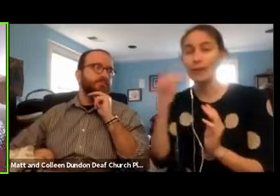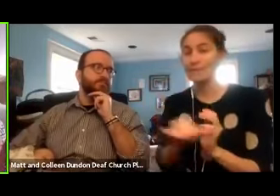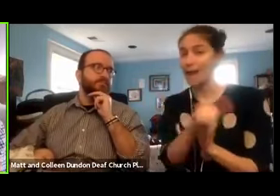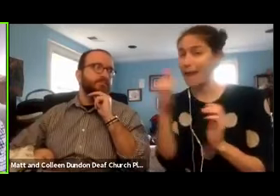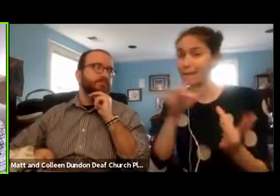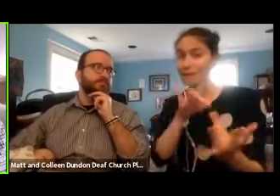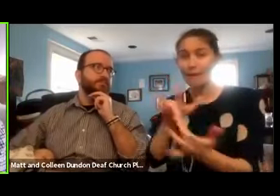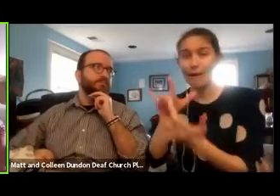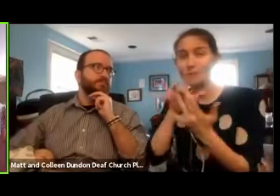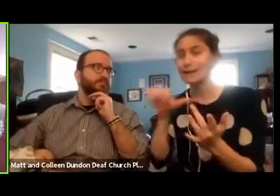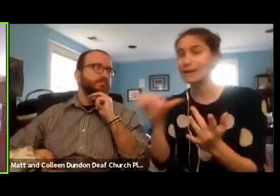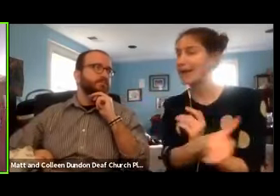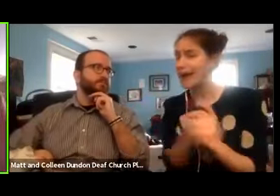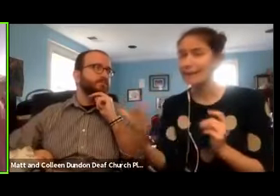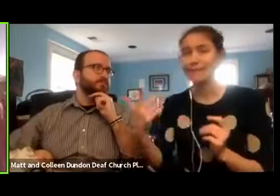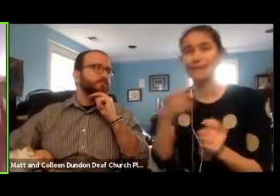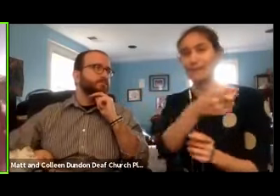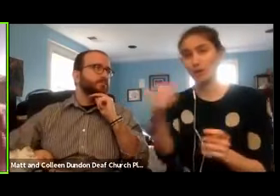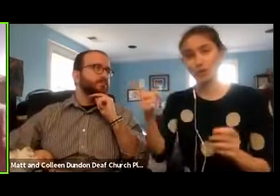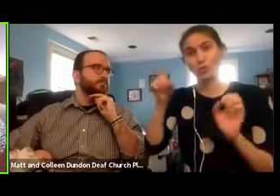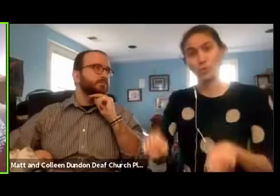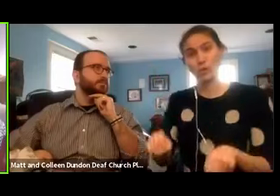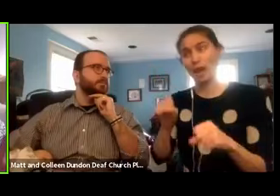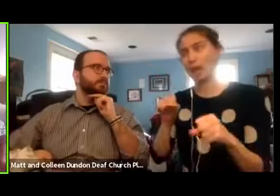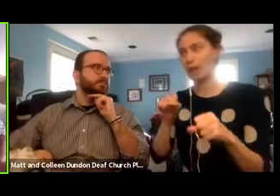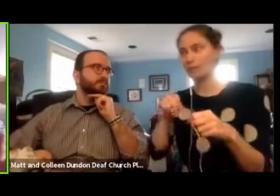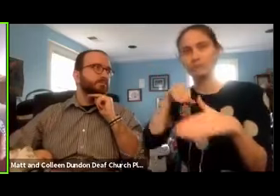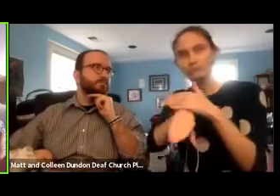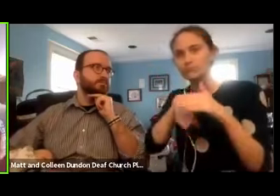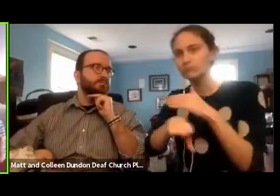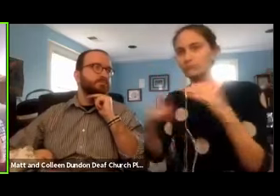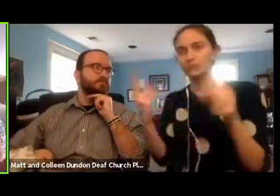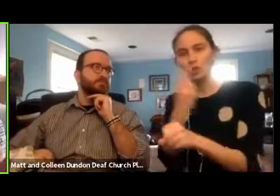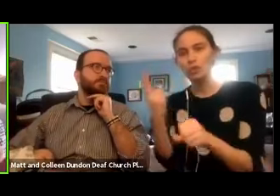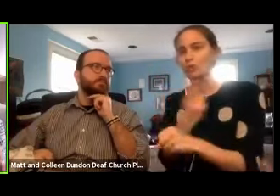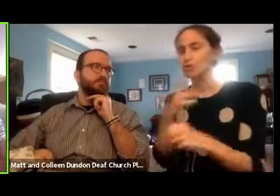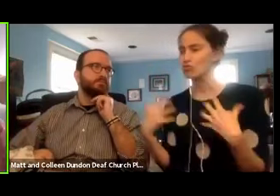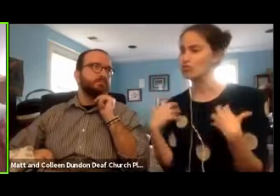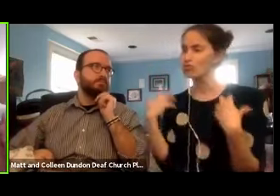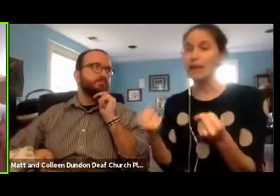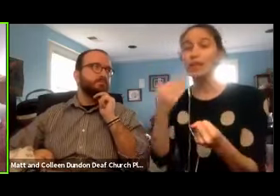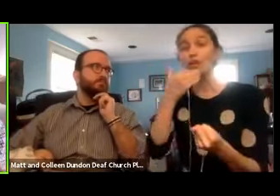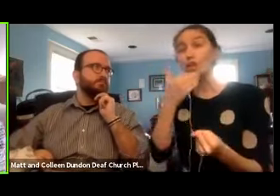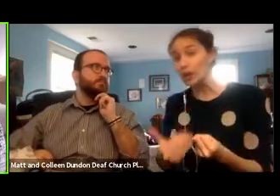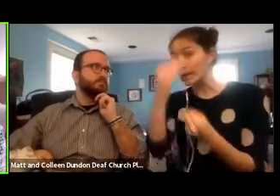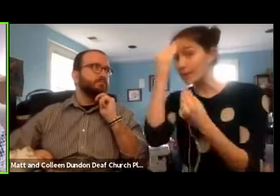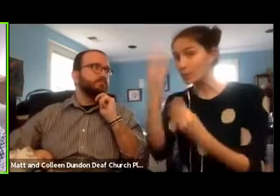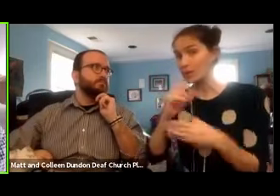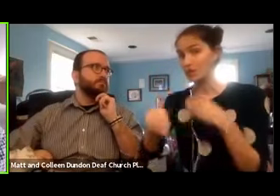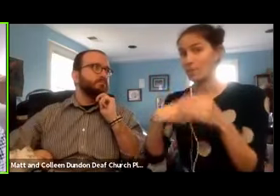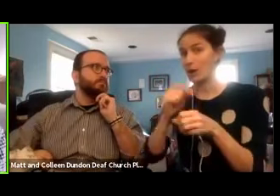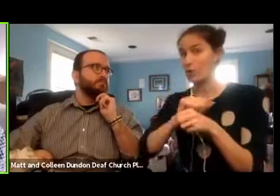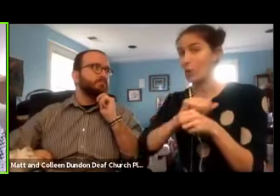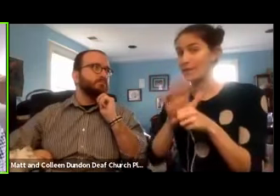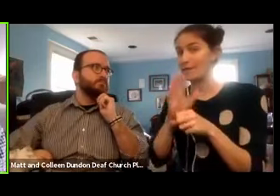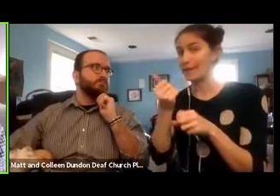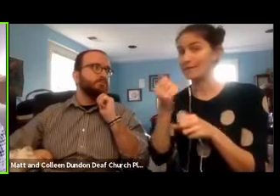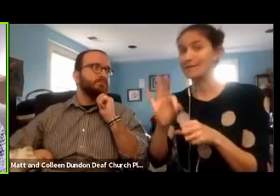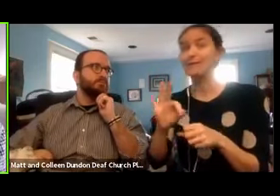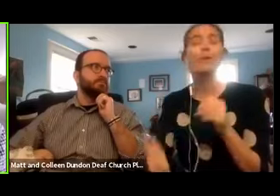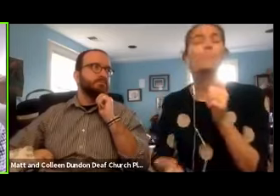can utilize to strengthen the good information about COVID-19 and most of all about the gospel.